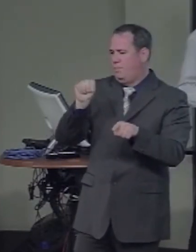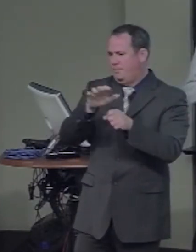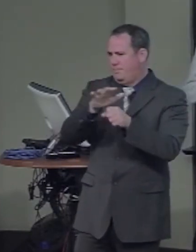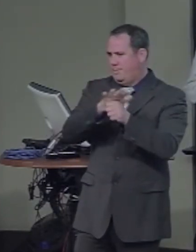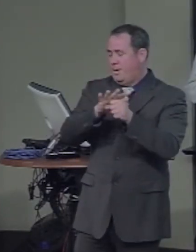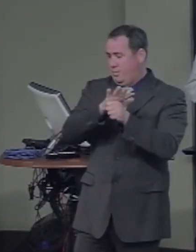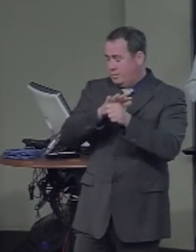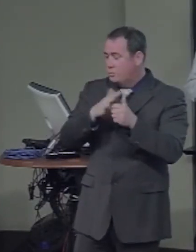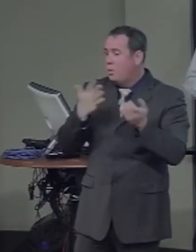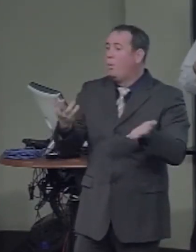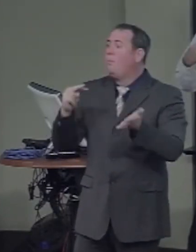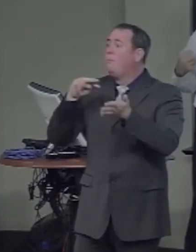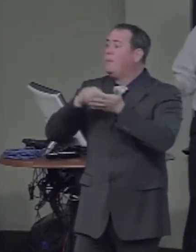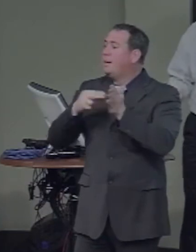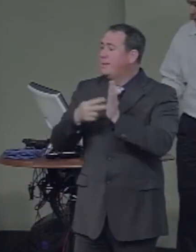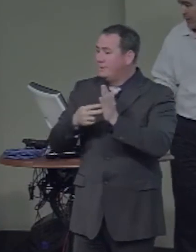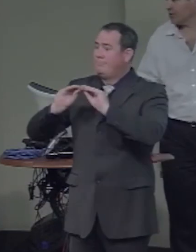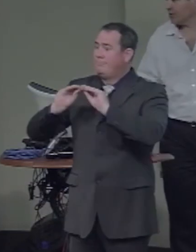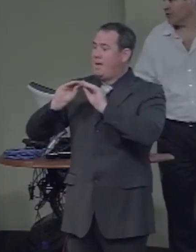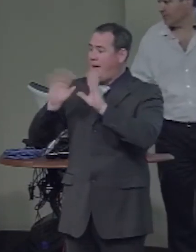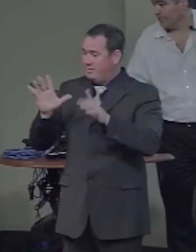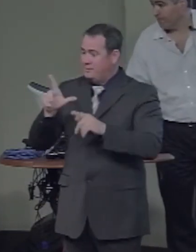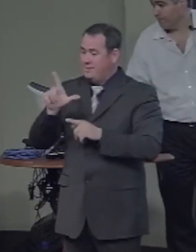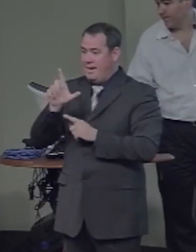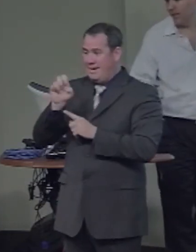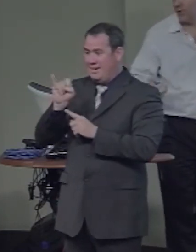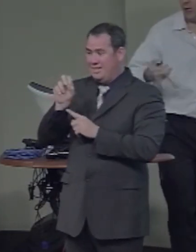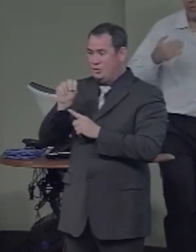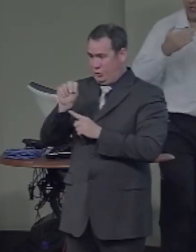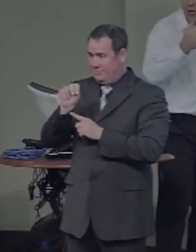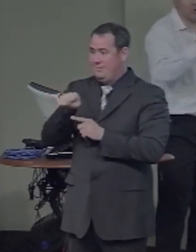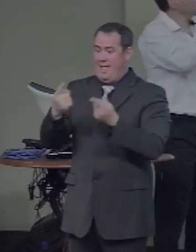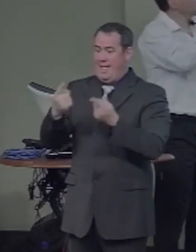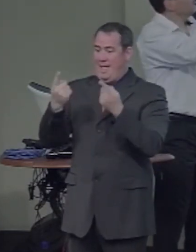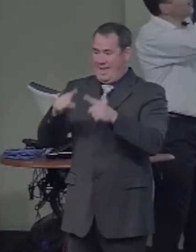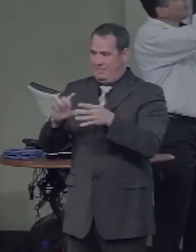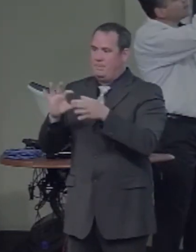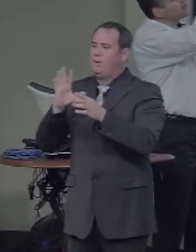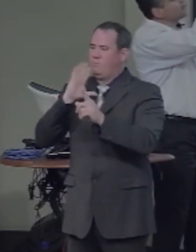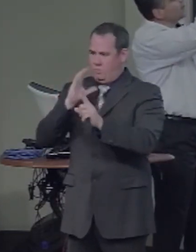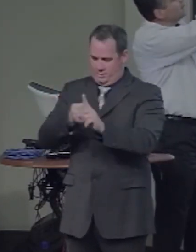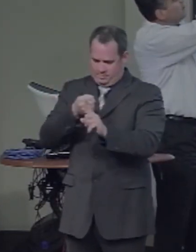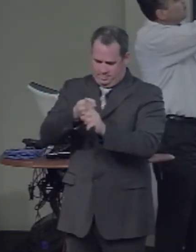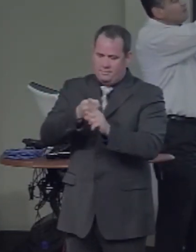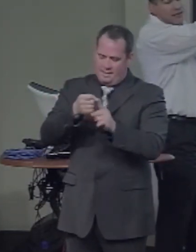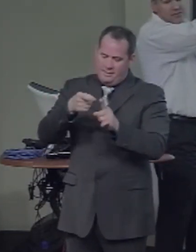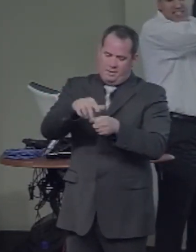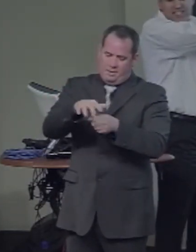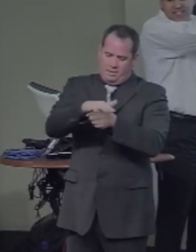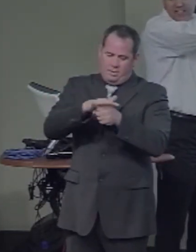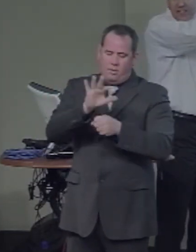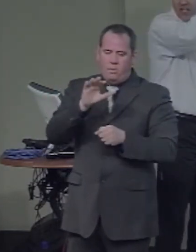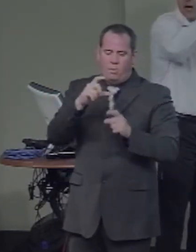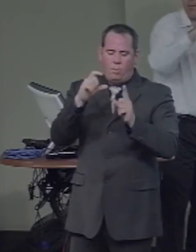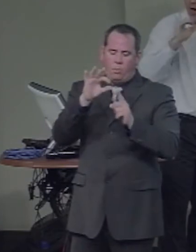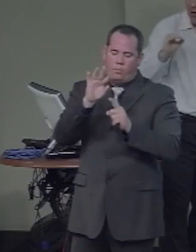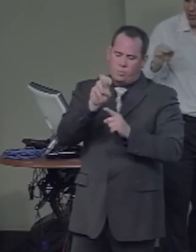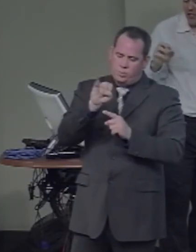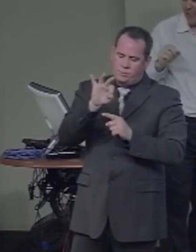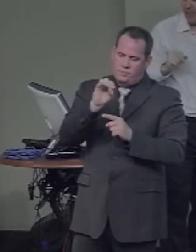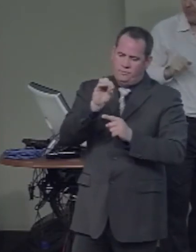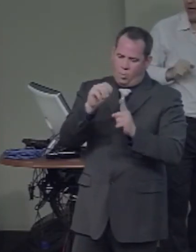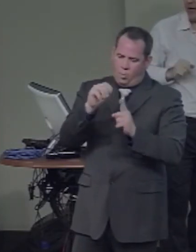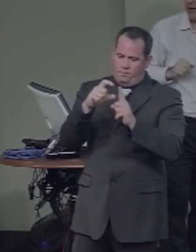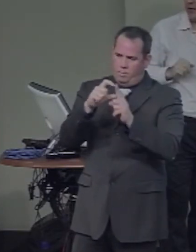to the word form area, impairing word recognition. But note, although houses are unaffected, faces are